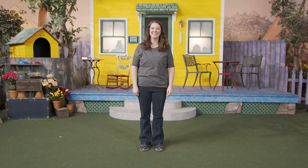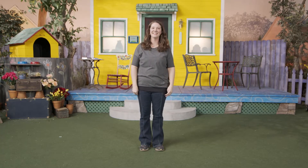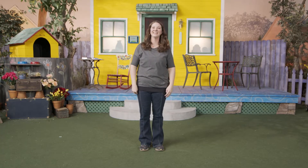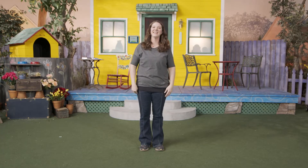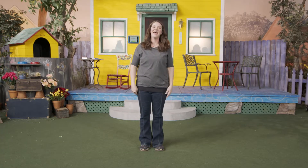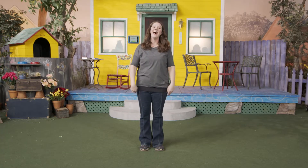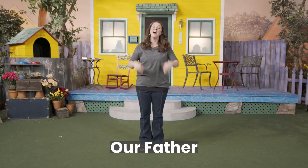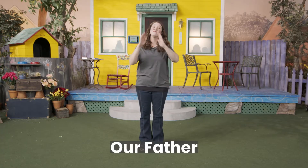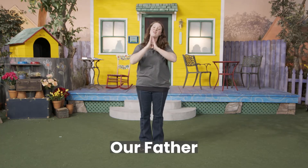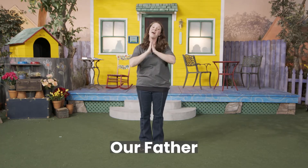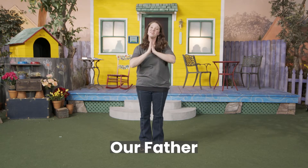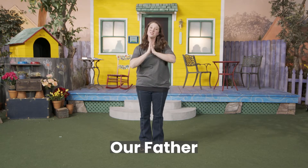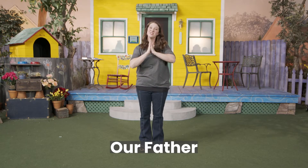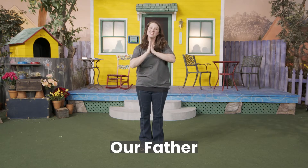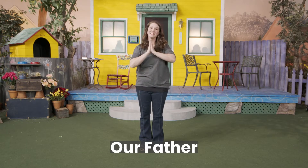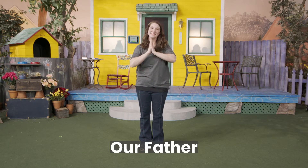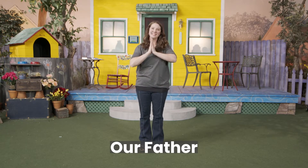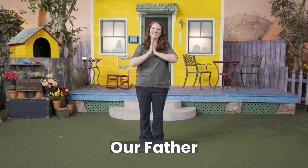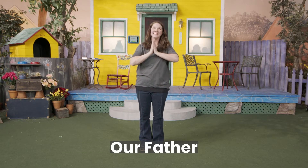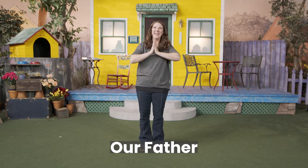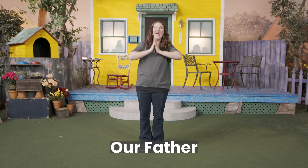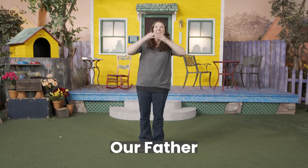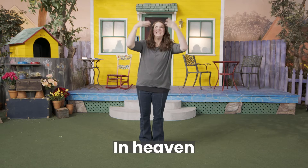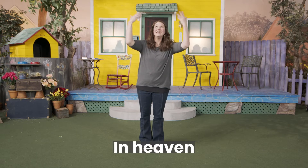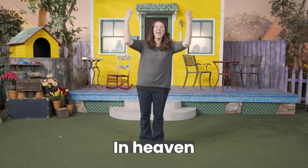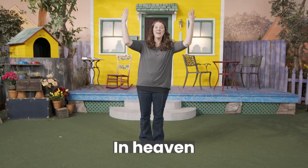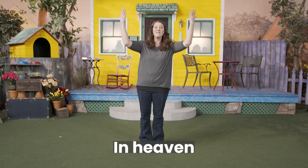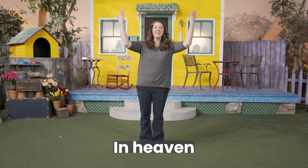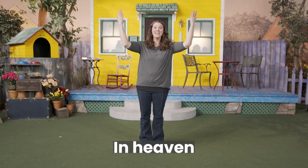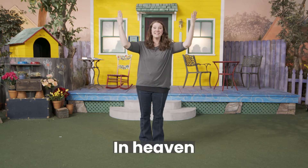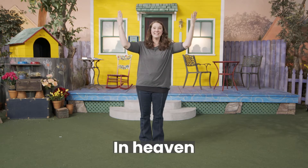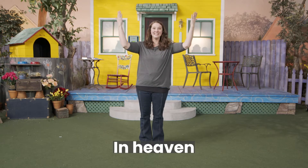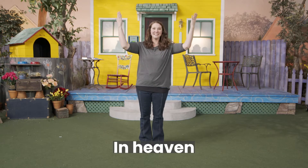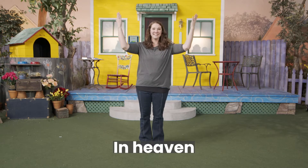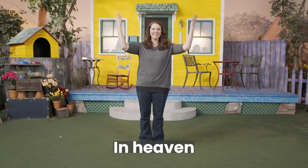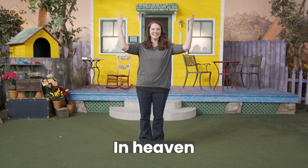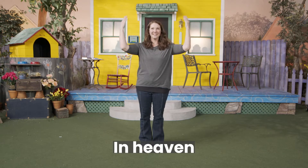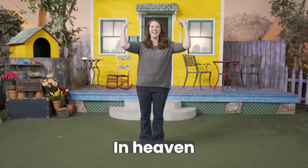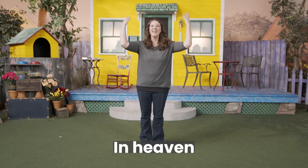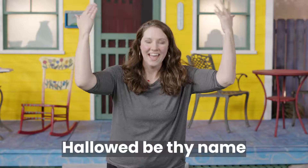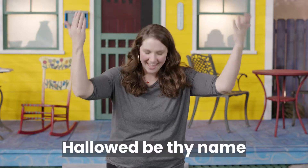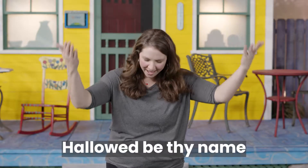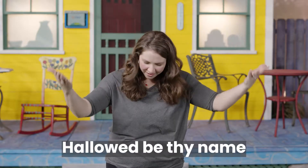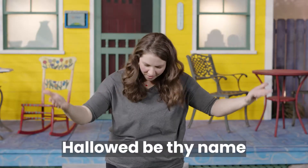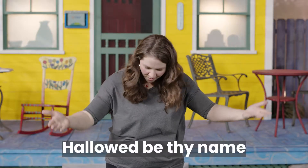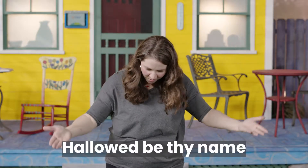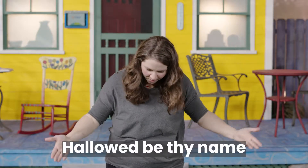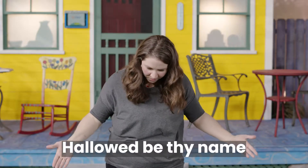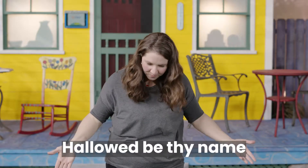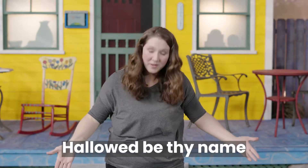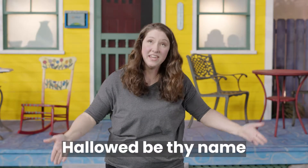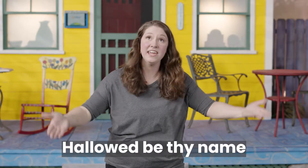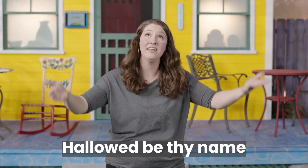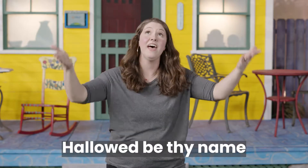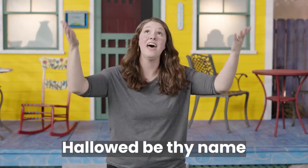Our Father in heaven, hallowed be thy